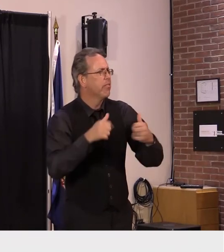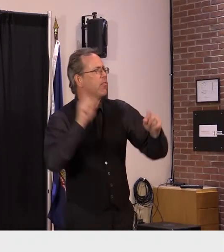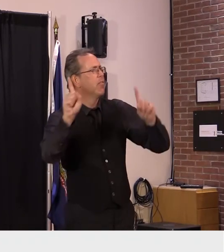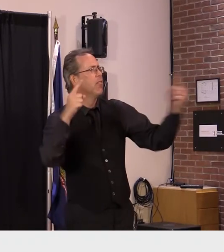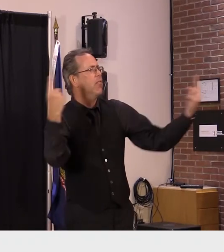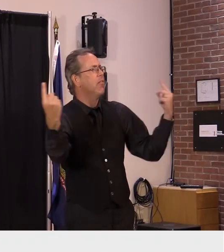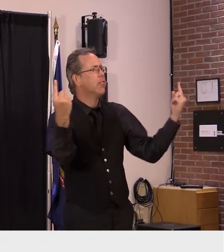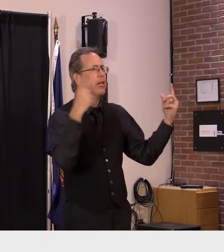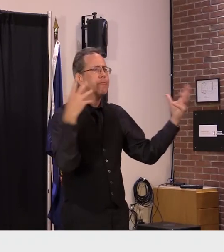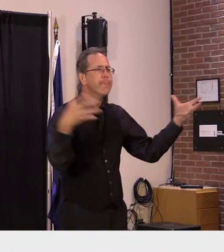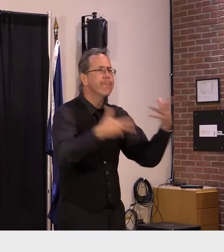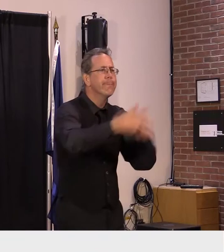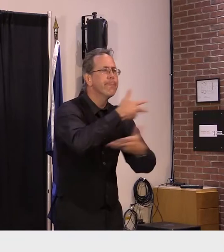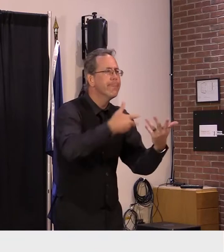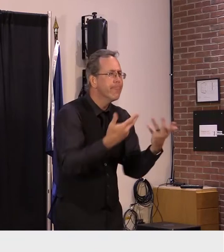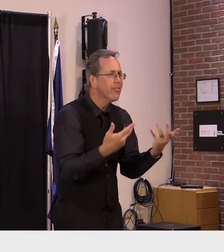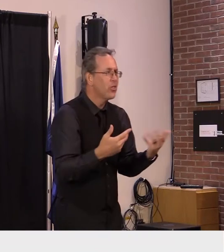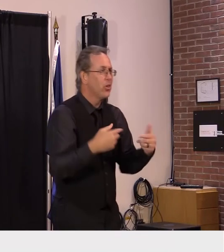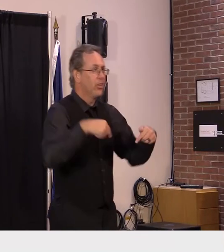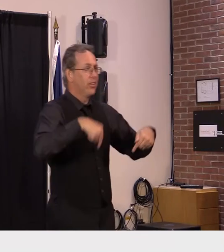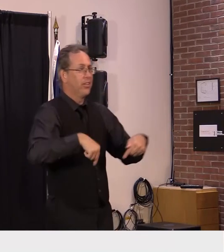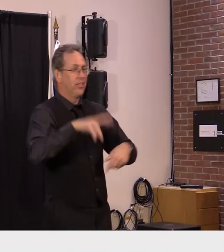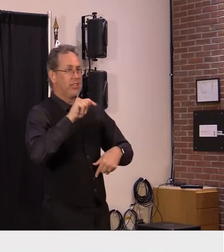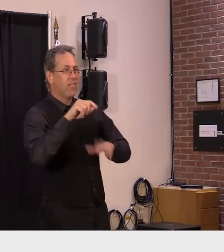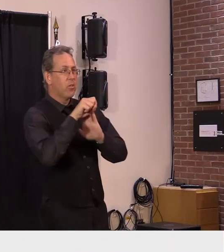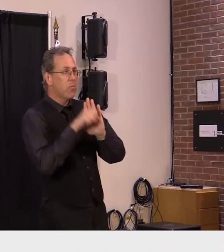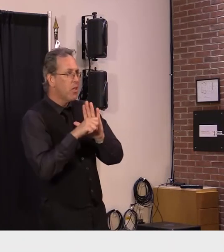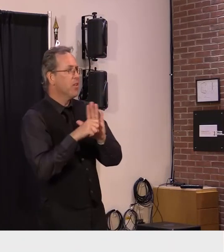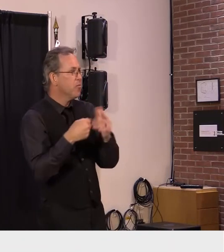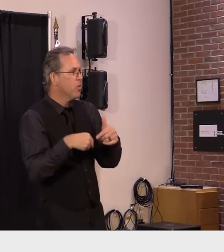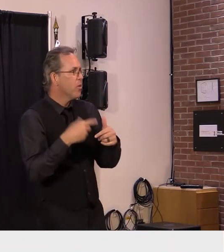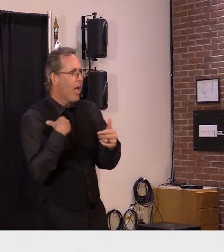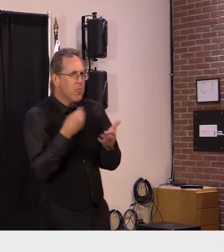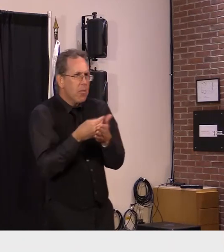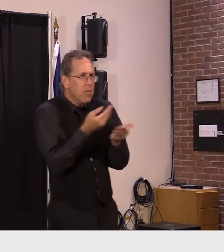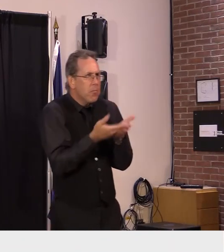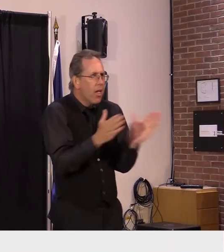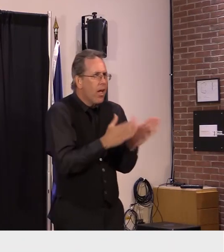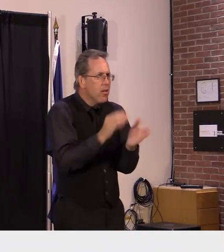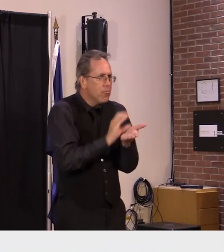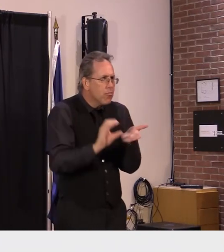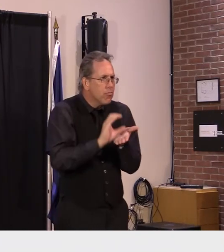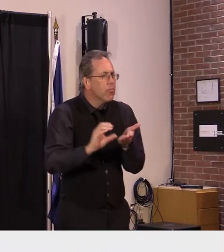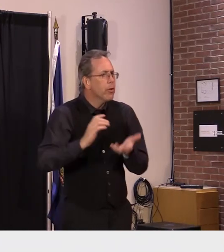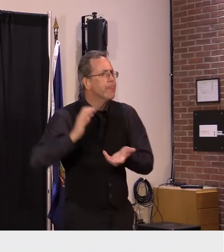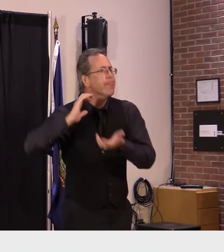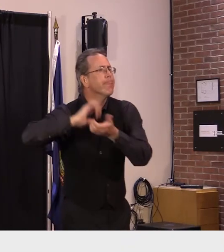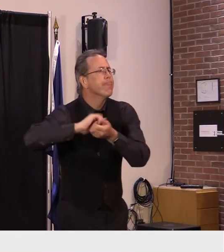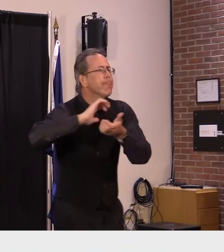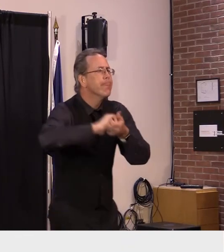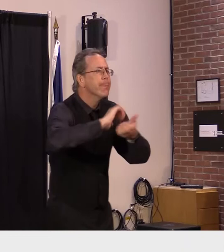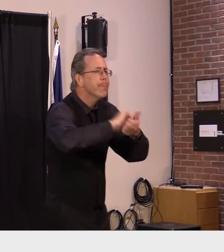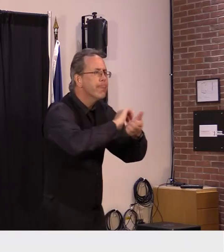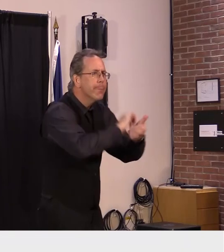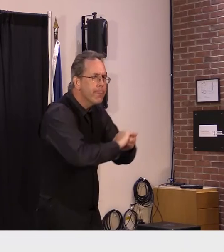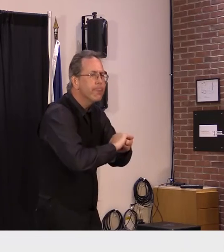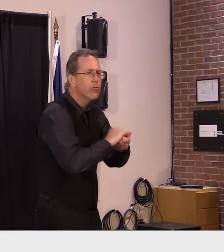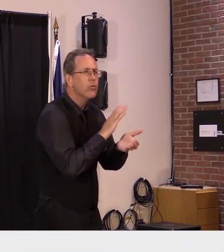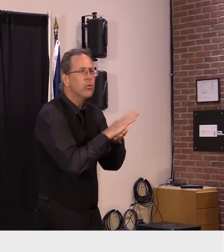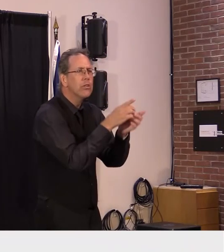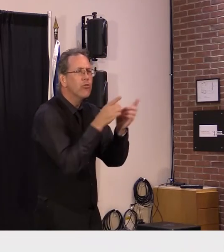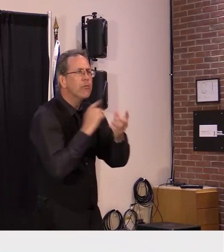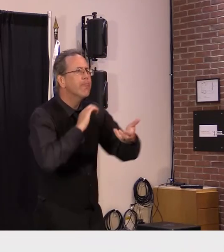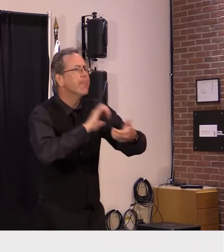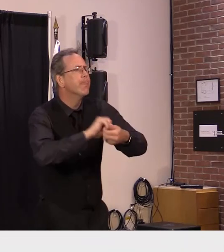have to position our state dollars and our state planning as part of a partnership at best with school districts and other community organizations